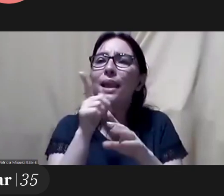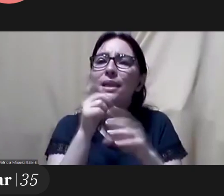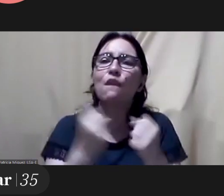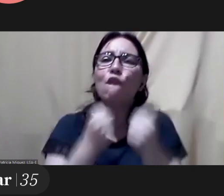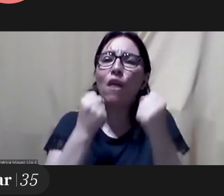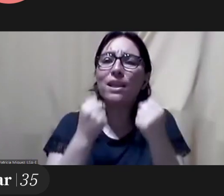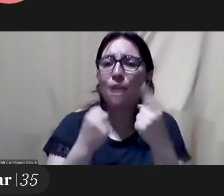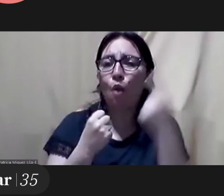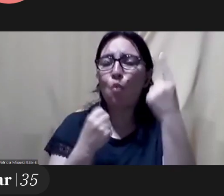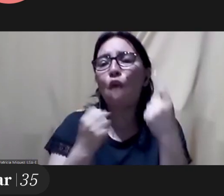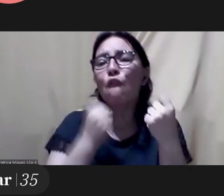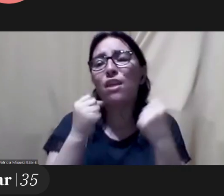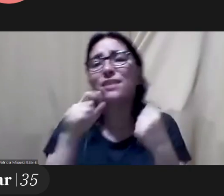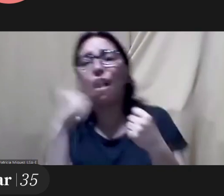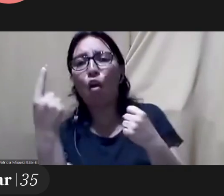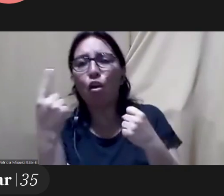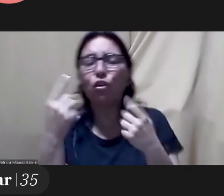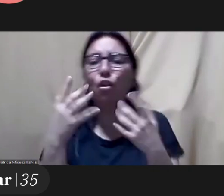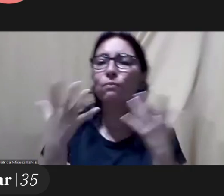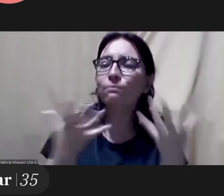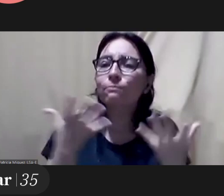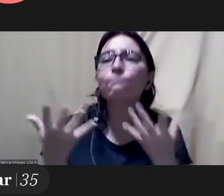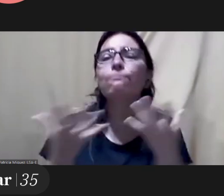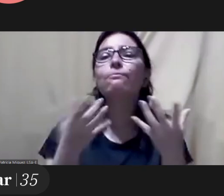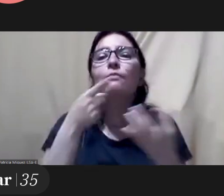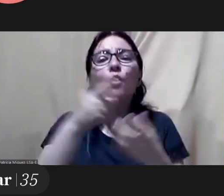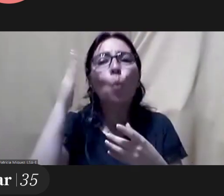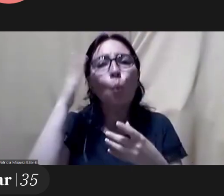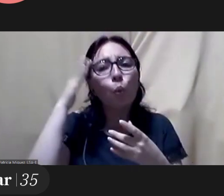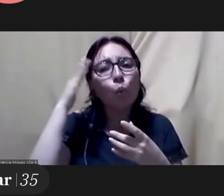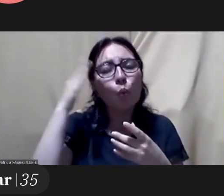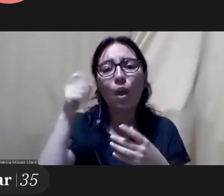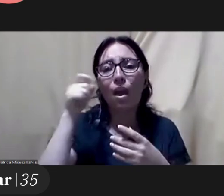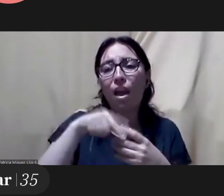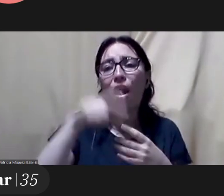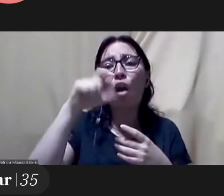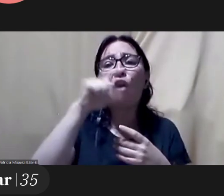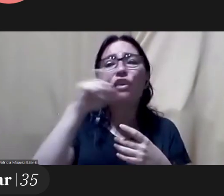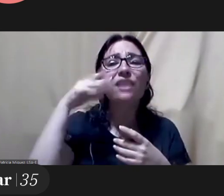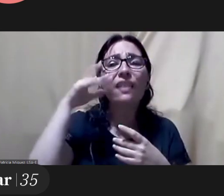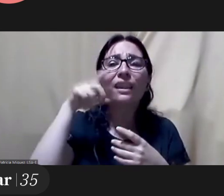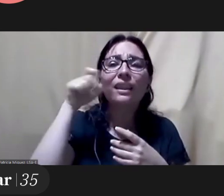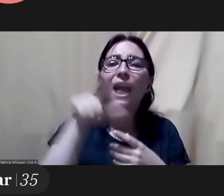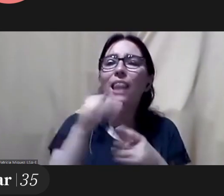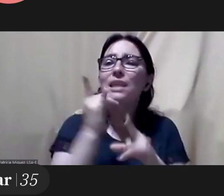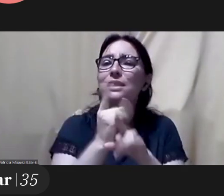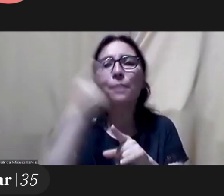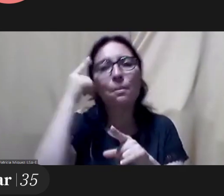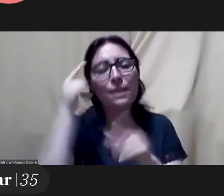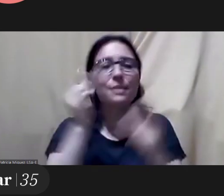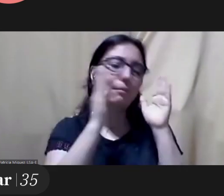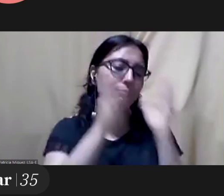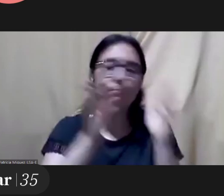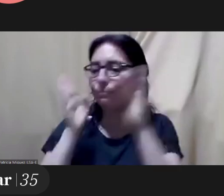coflon conflicts of force one and force two and a word that the Western culture has always